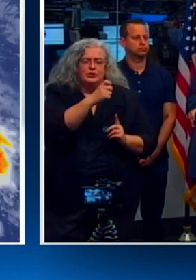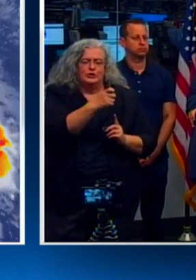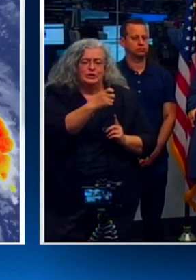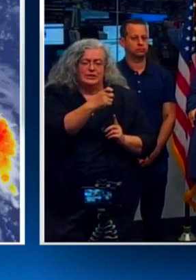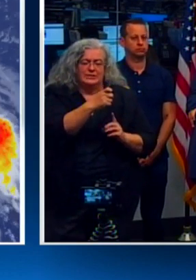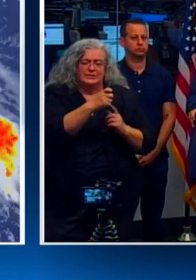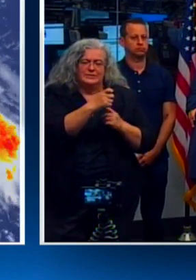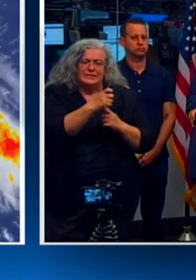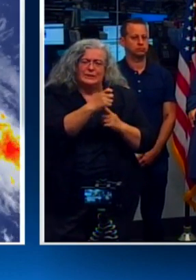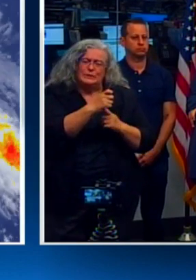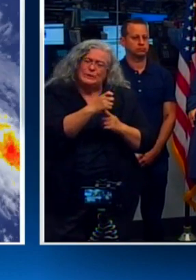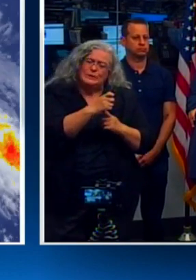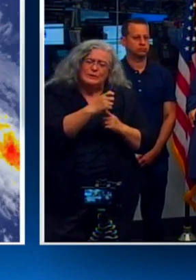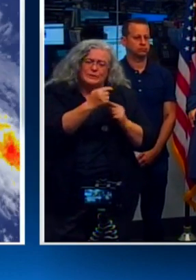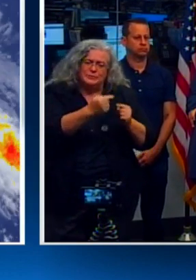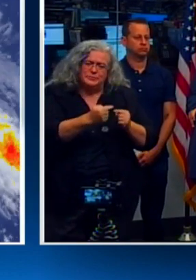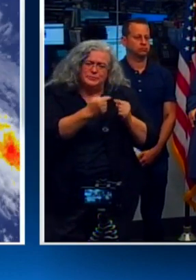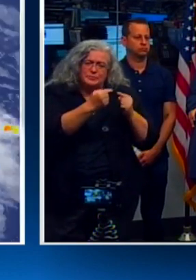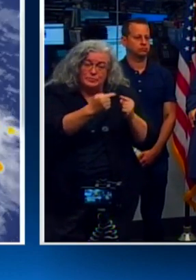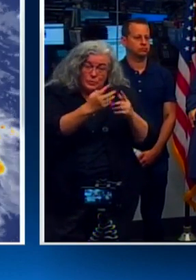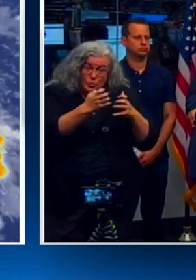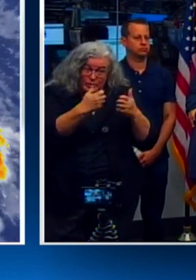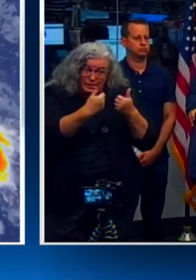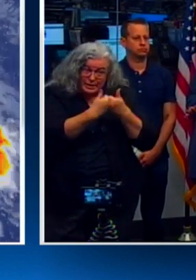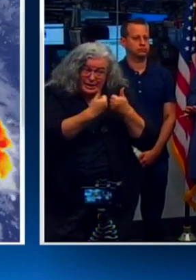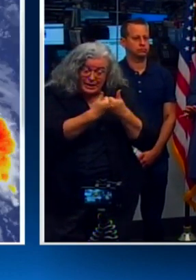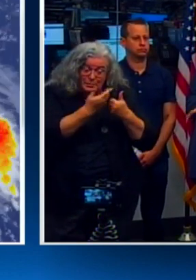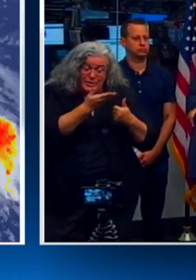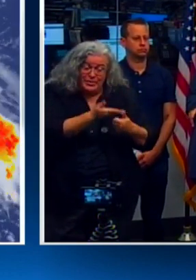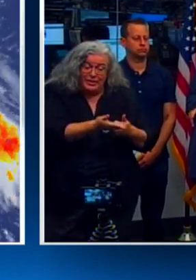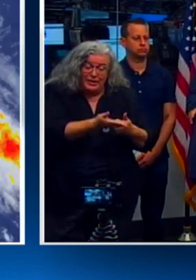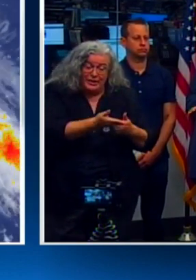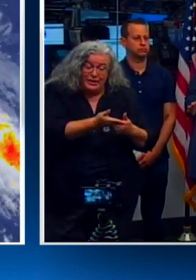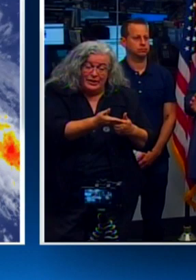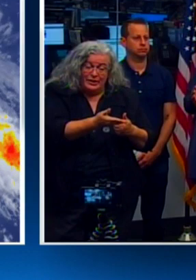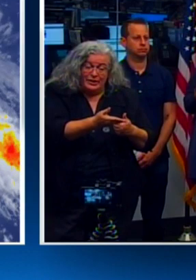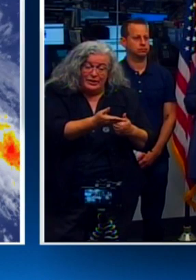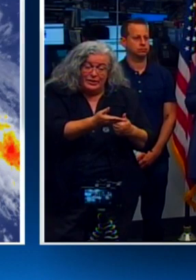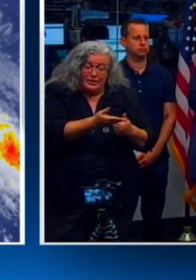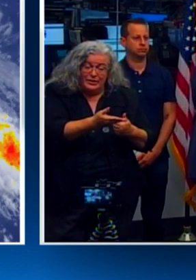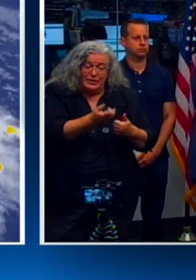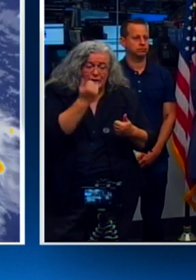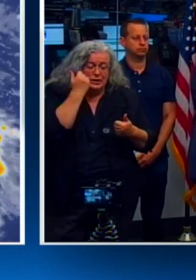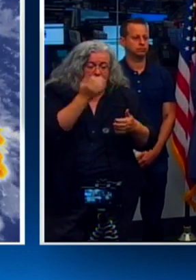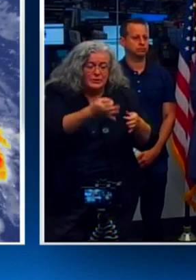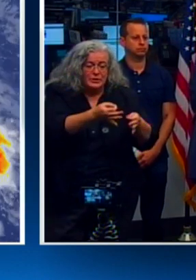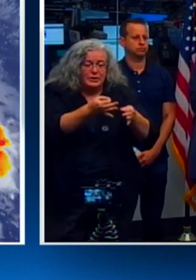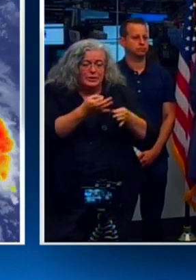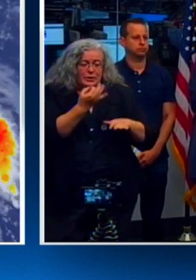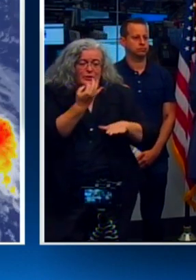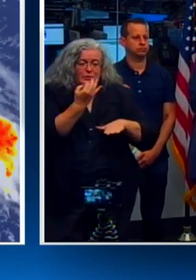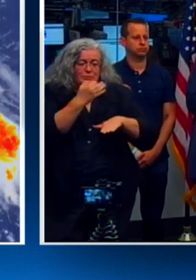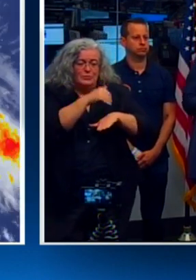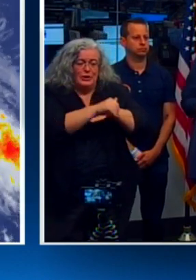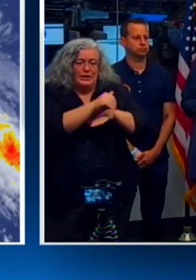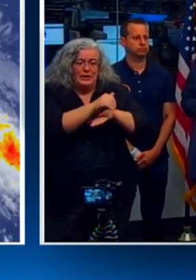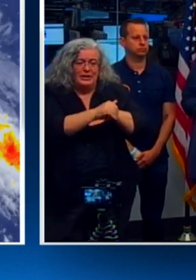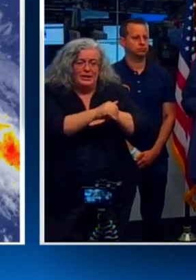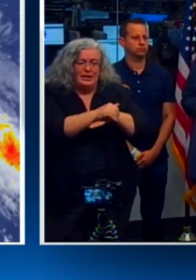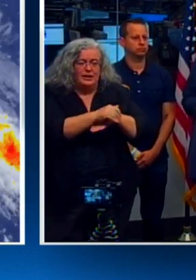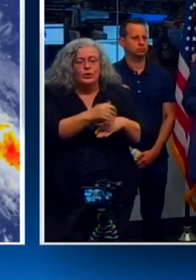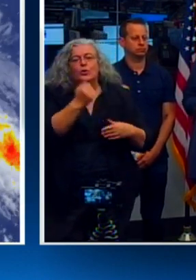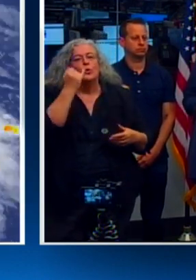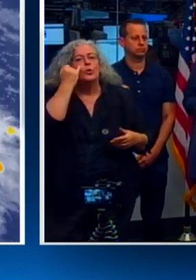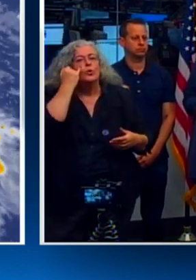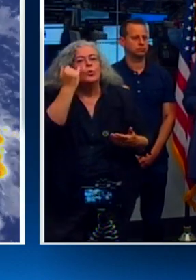they wanted to play the game there. Moving it to Friday, they may have issued an evacuation order three